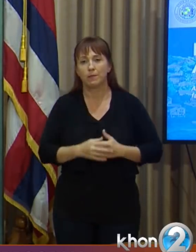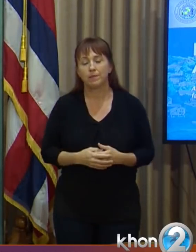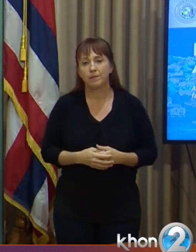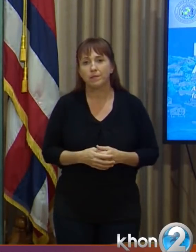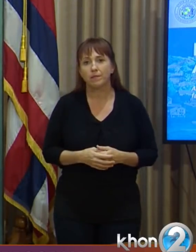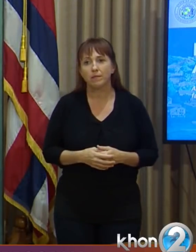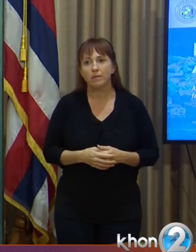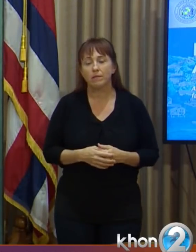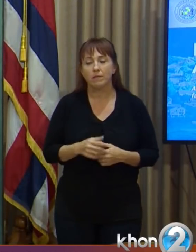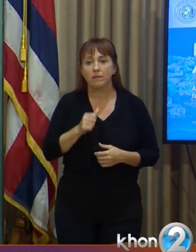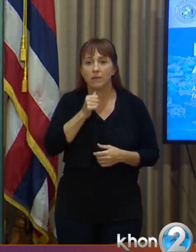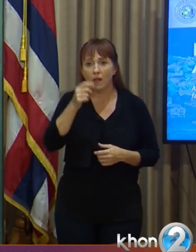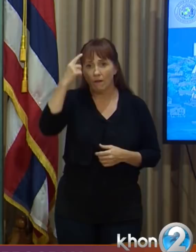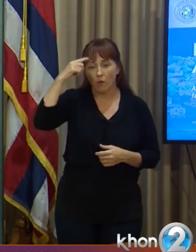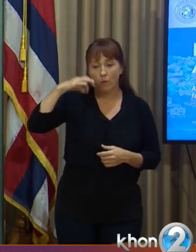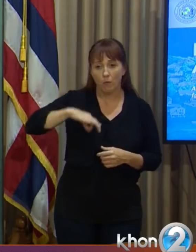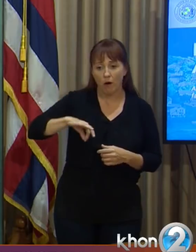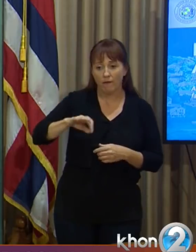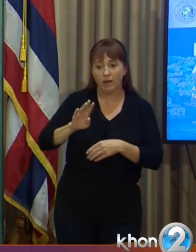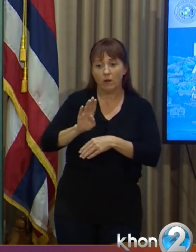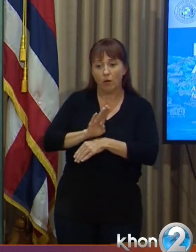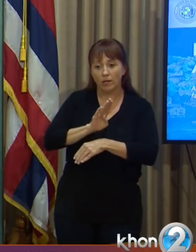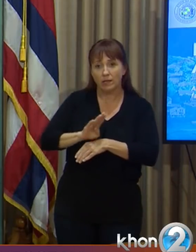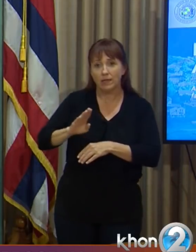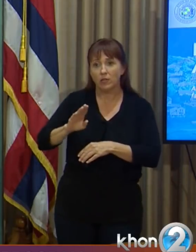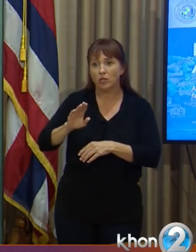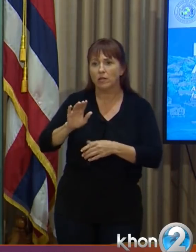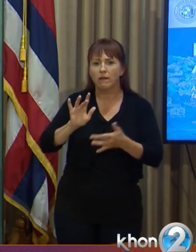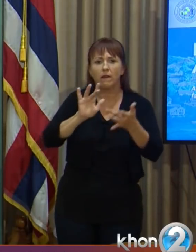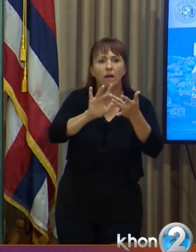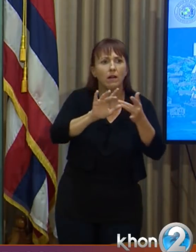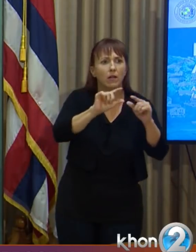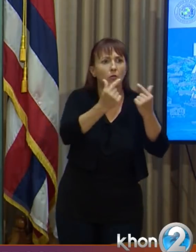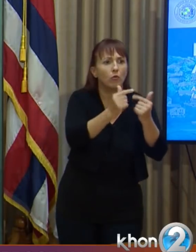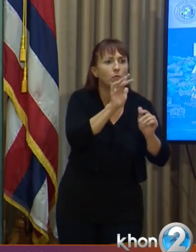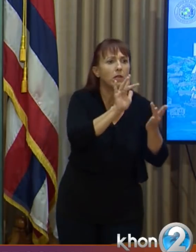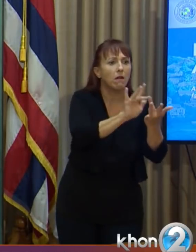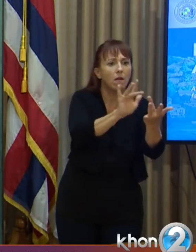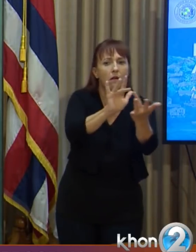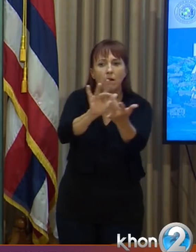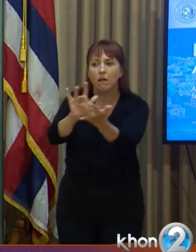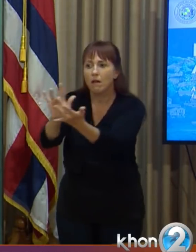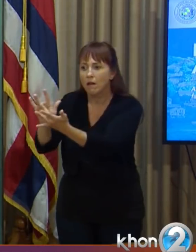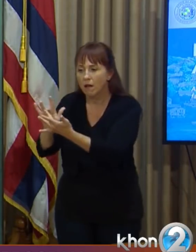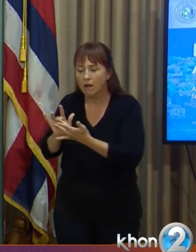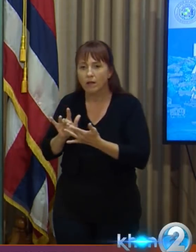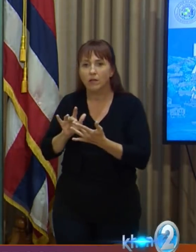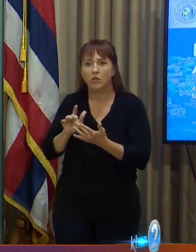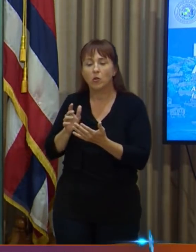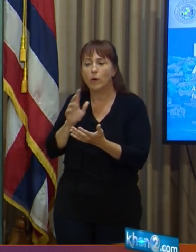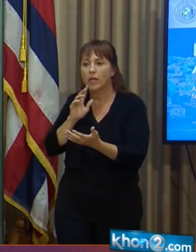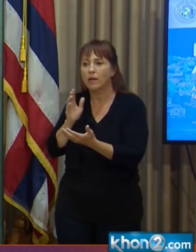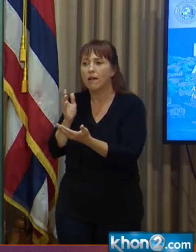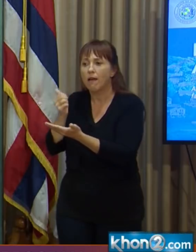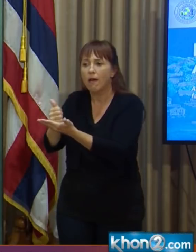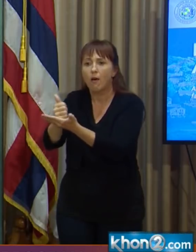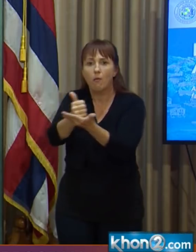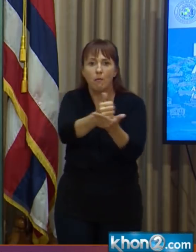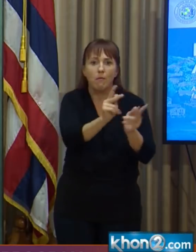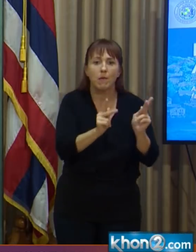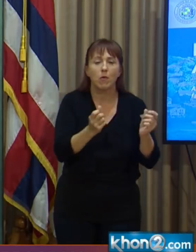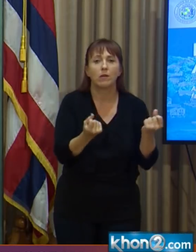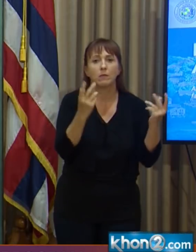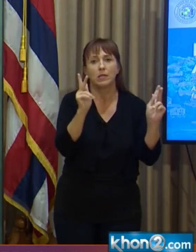Both non-profit organizations have reached out to other groups, ensuring that we can reach as many people who are as qualified.